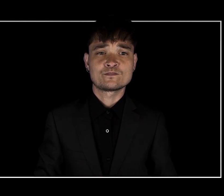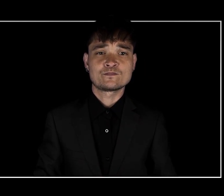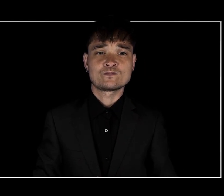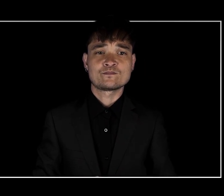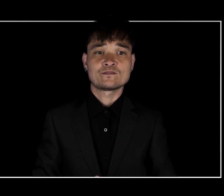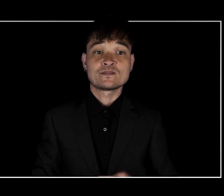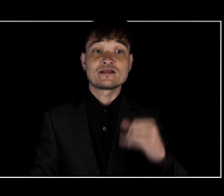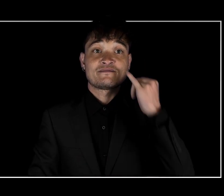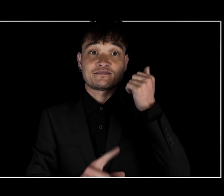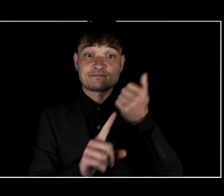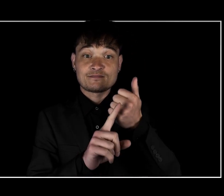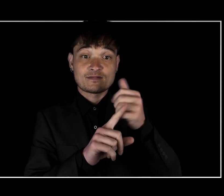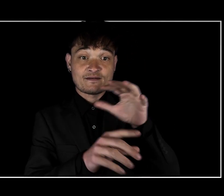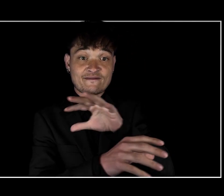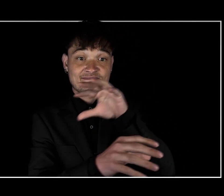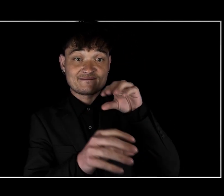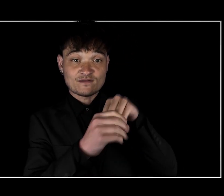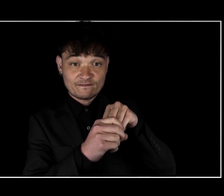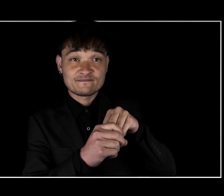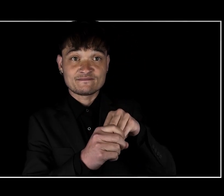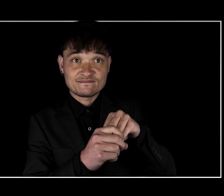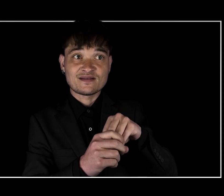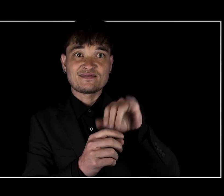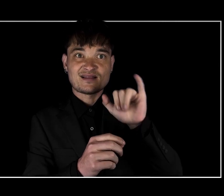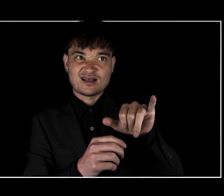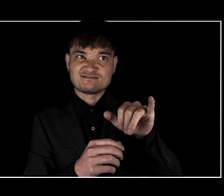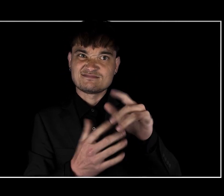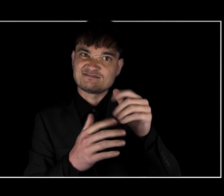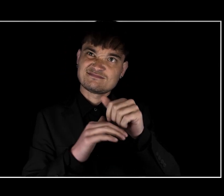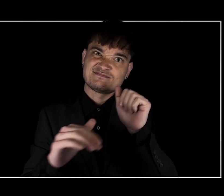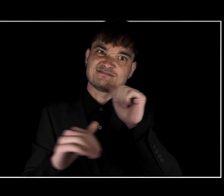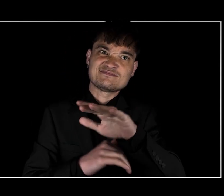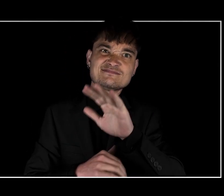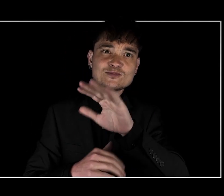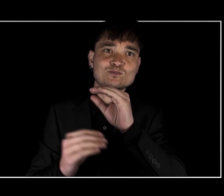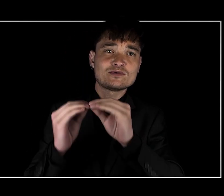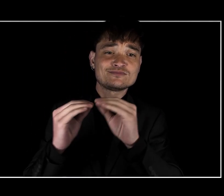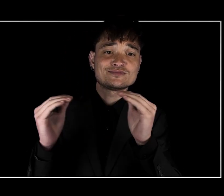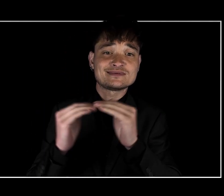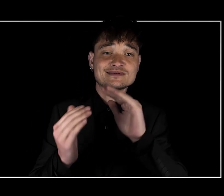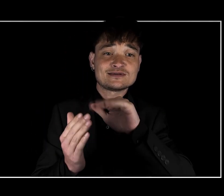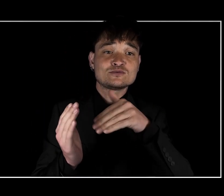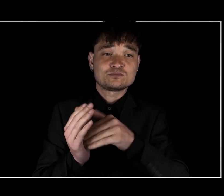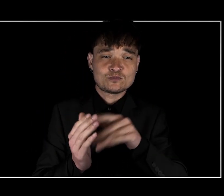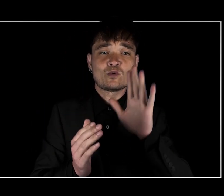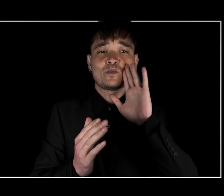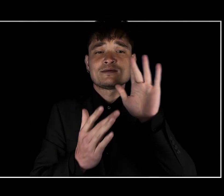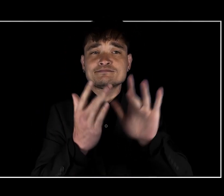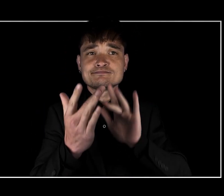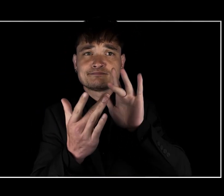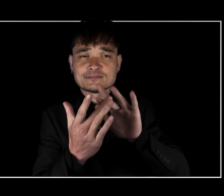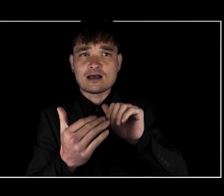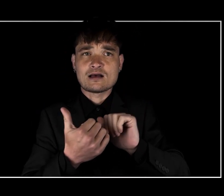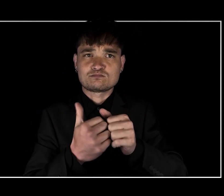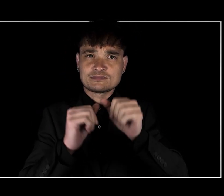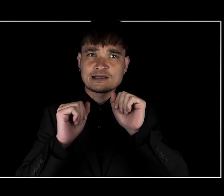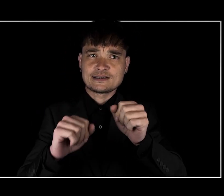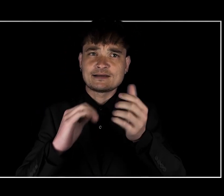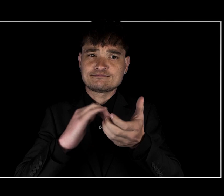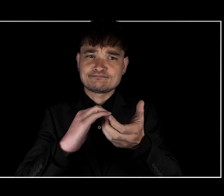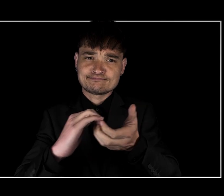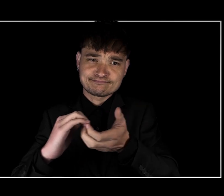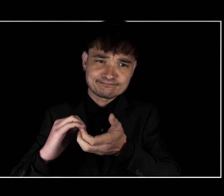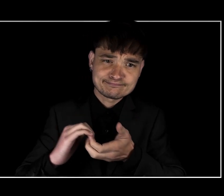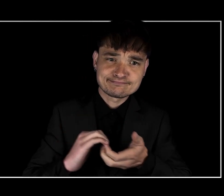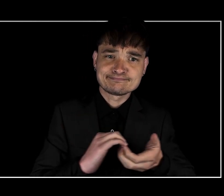If you are involved in a case that is sent to one of our centers, we will contact you to explain how we could work together